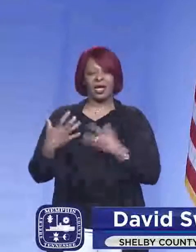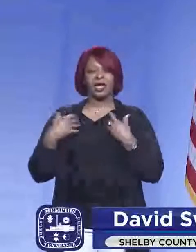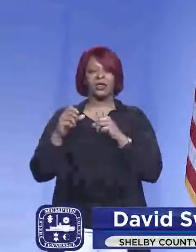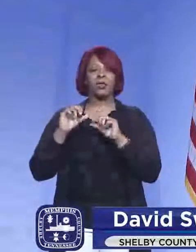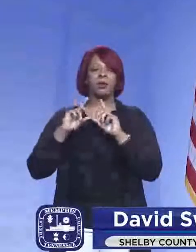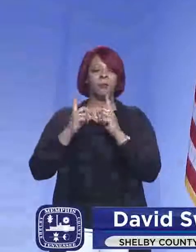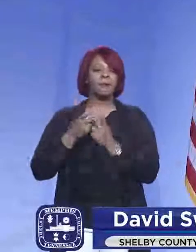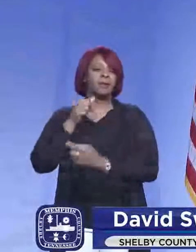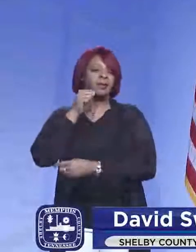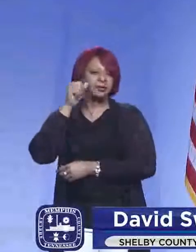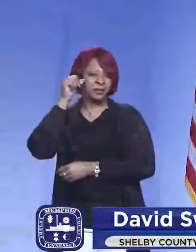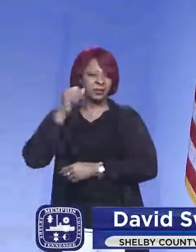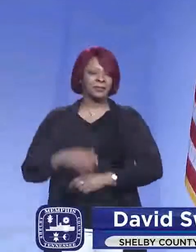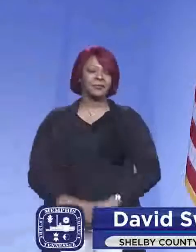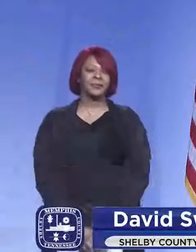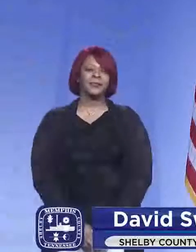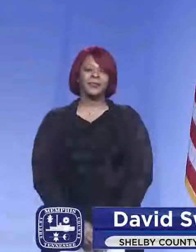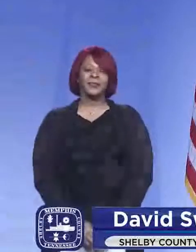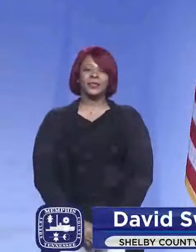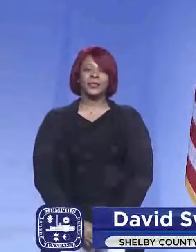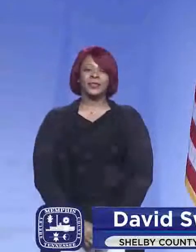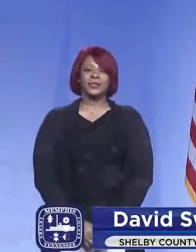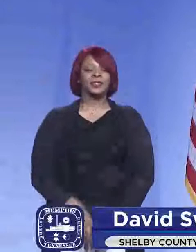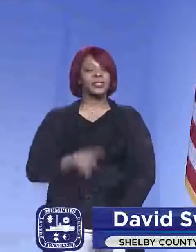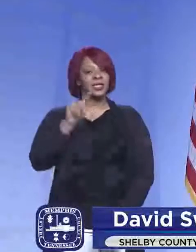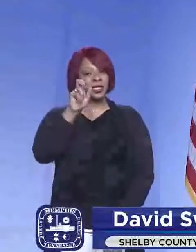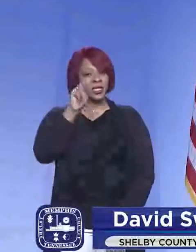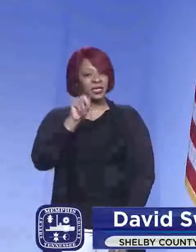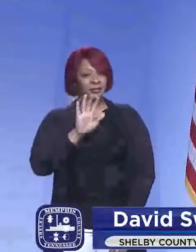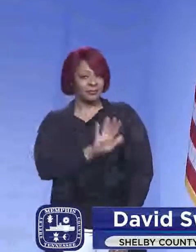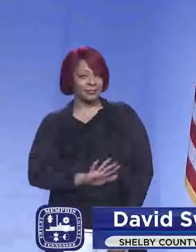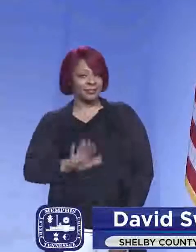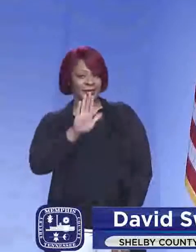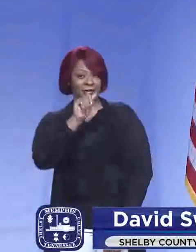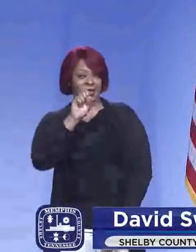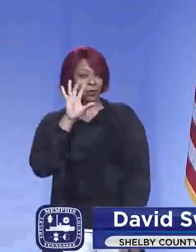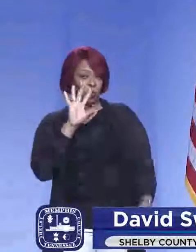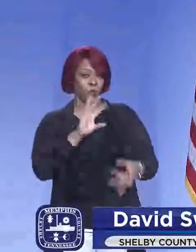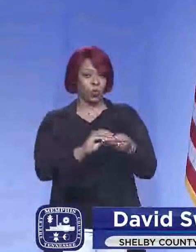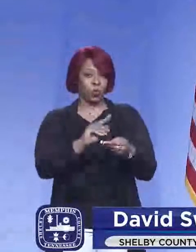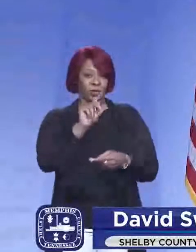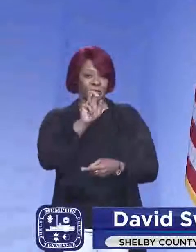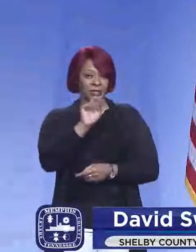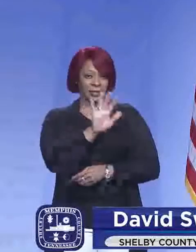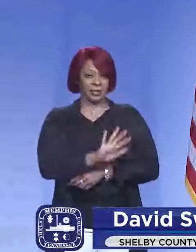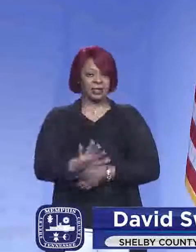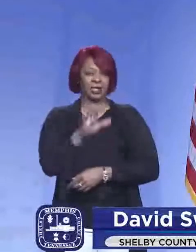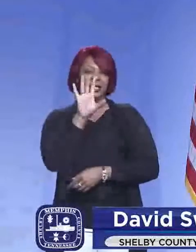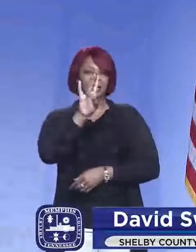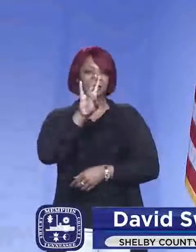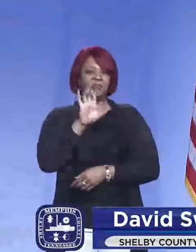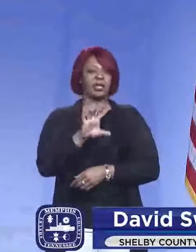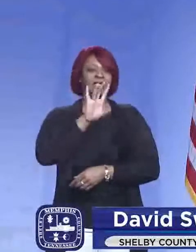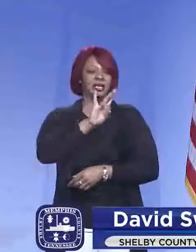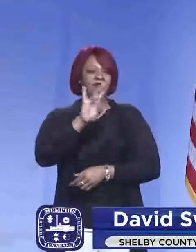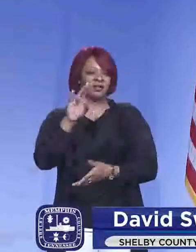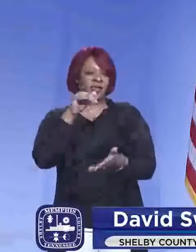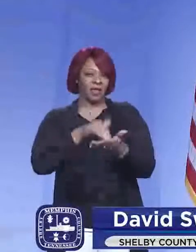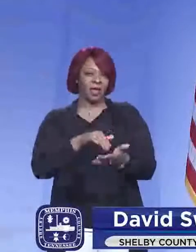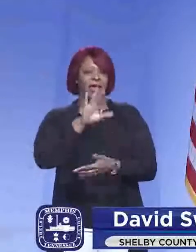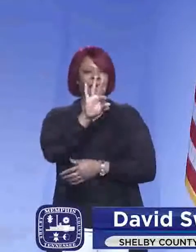Department yesterday. As far as Tennessee cases, the total number of cases, Tennessee, 777